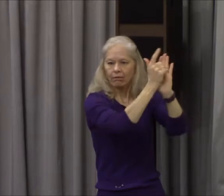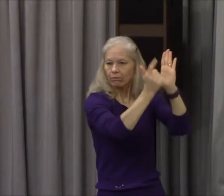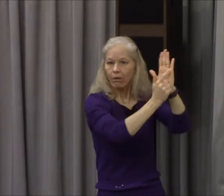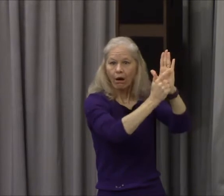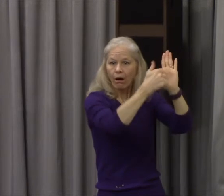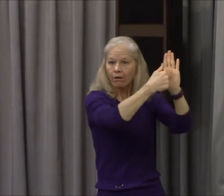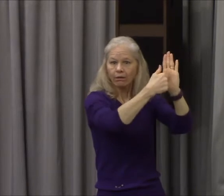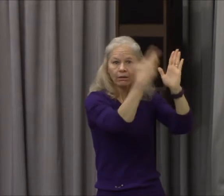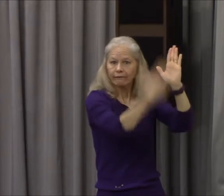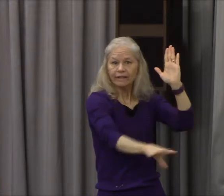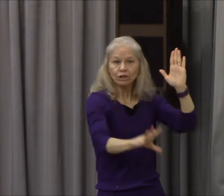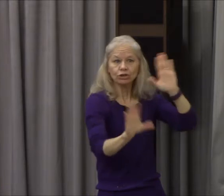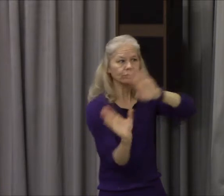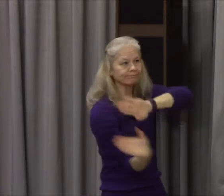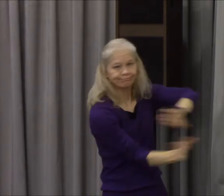Christ had died and risen again.